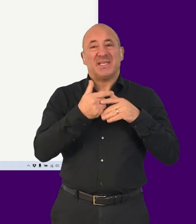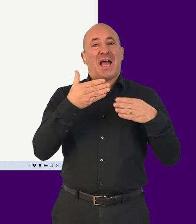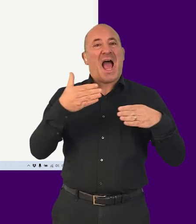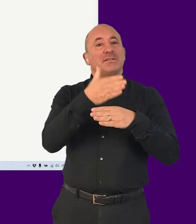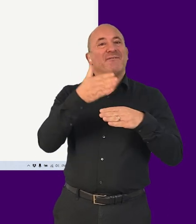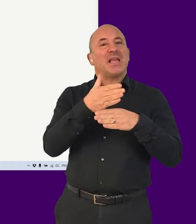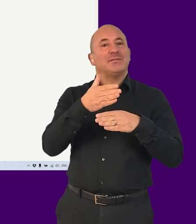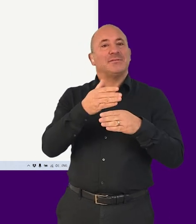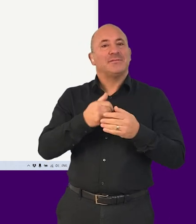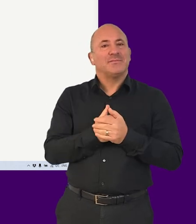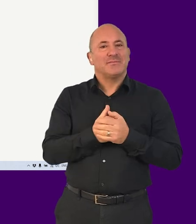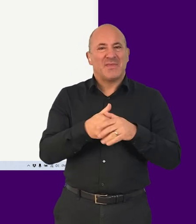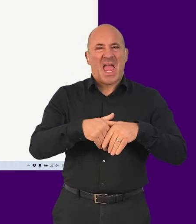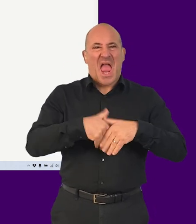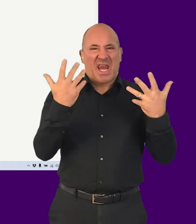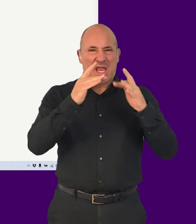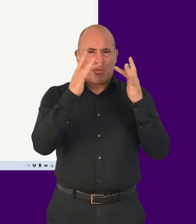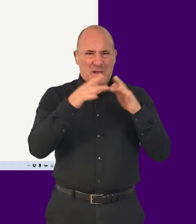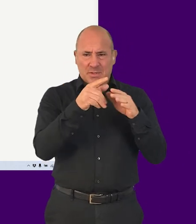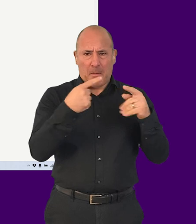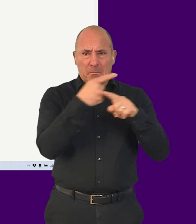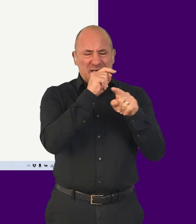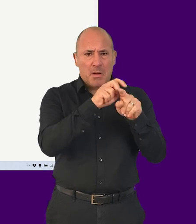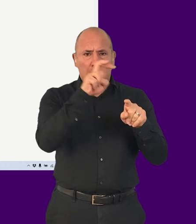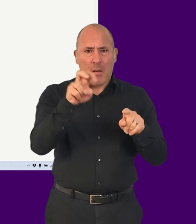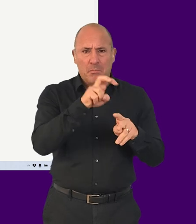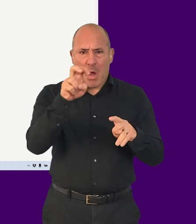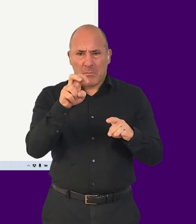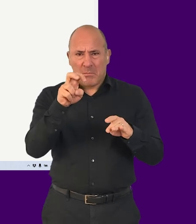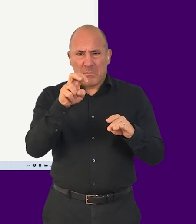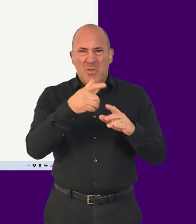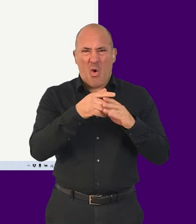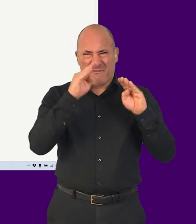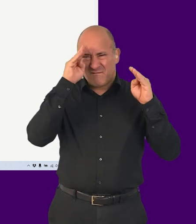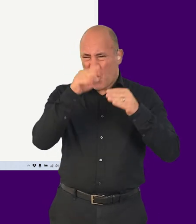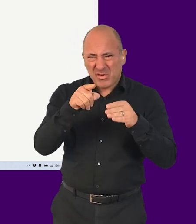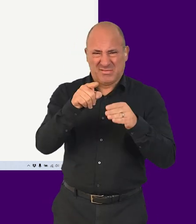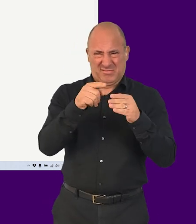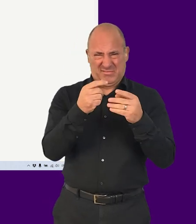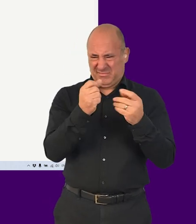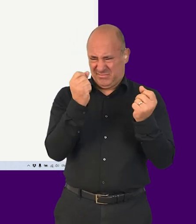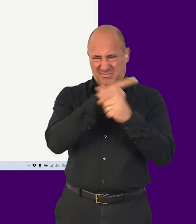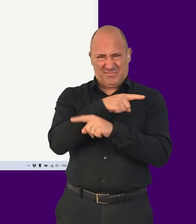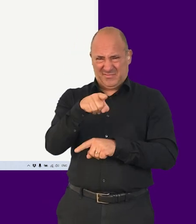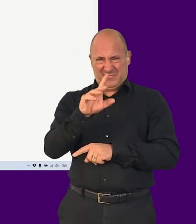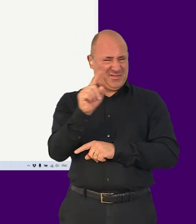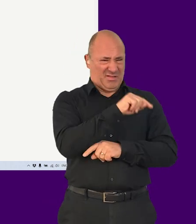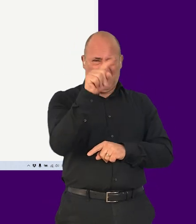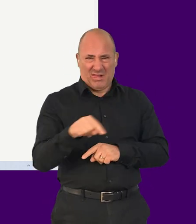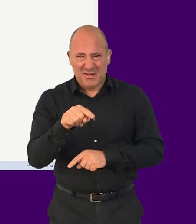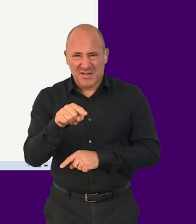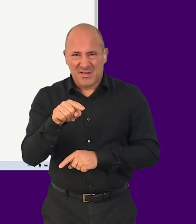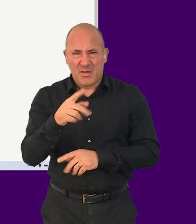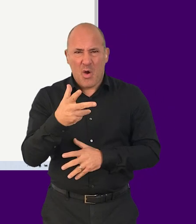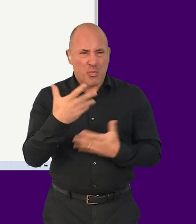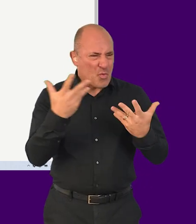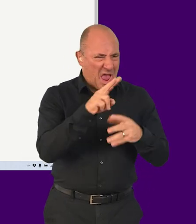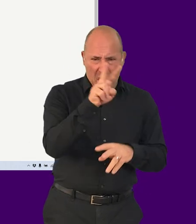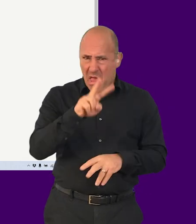If any actionable element on your website is skipped, receives the focus in an illogical order, or you cannot see where the focus is at